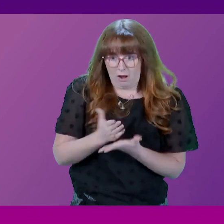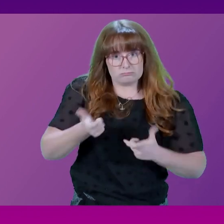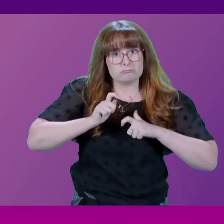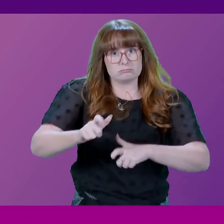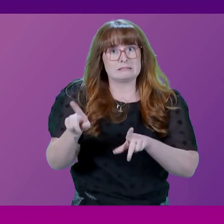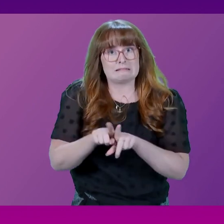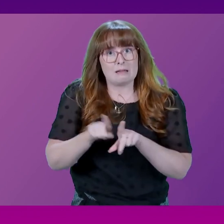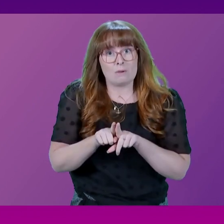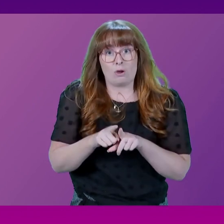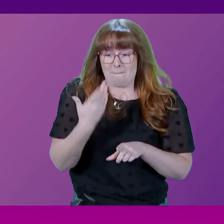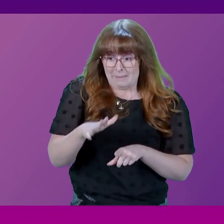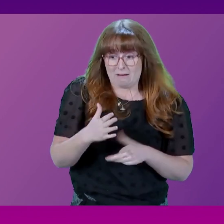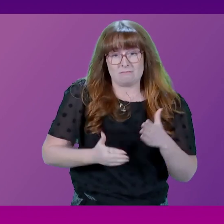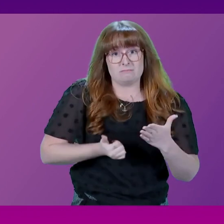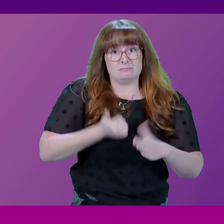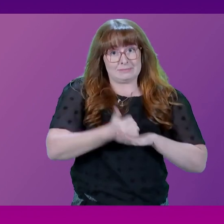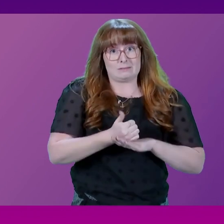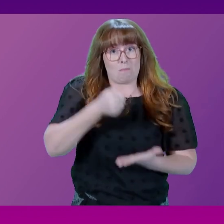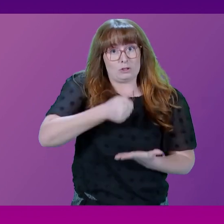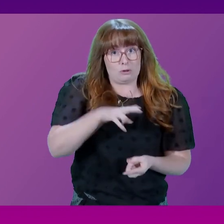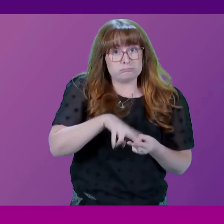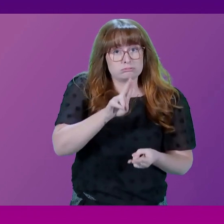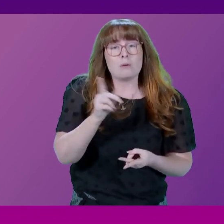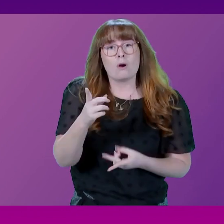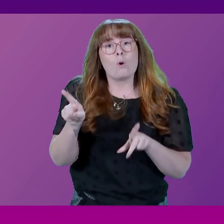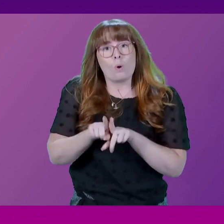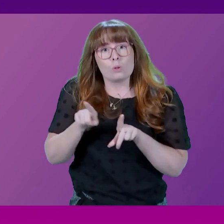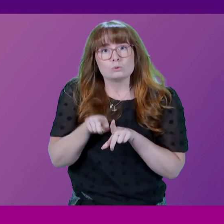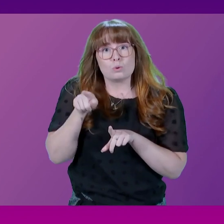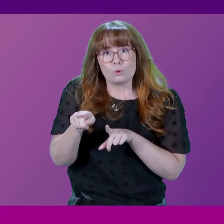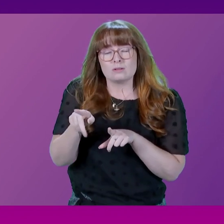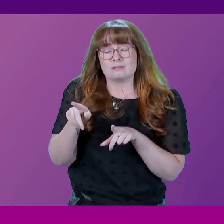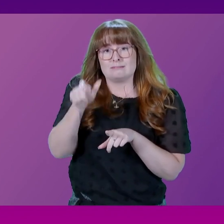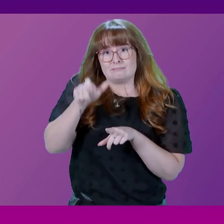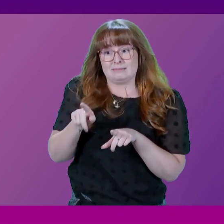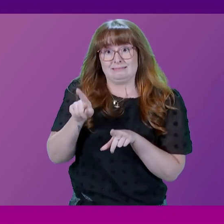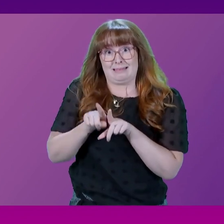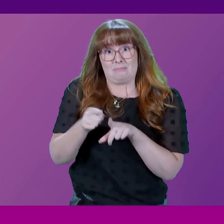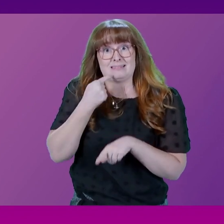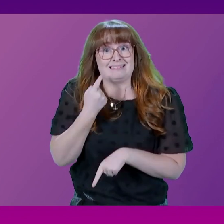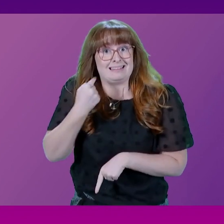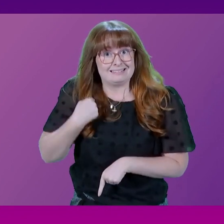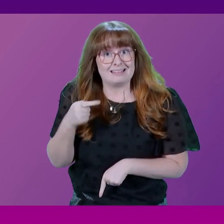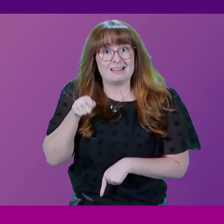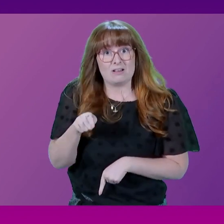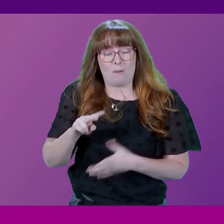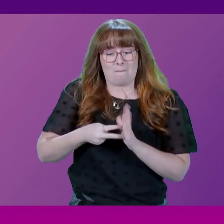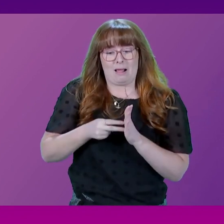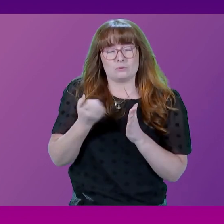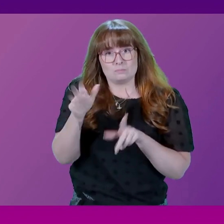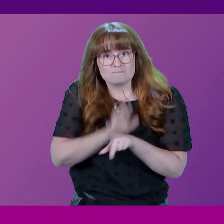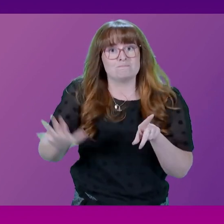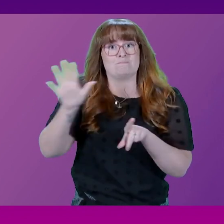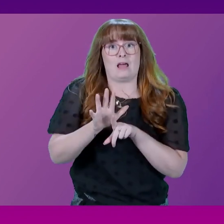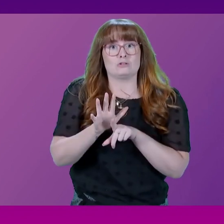has not only increased the budget for Police Scotland, but much like Chief Officer David Page said yesterday, the plans are to roll out our national